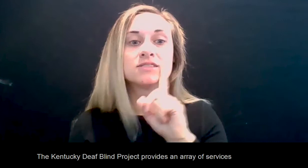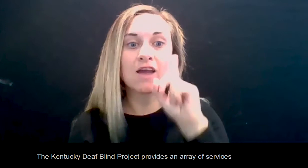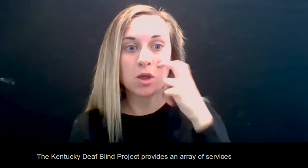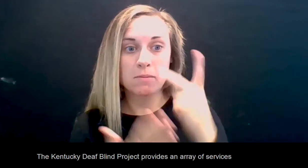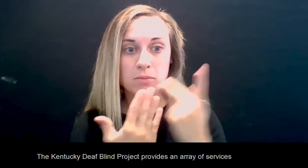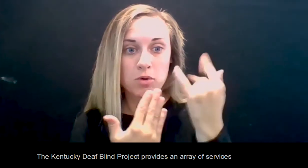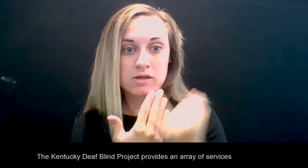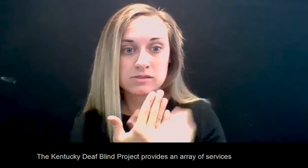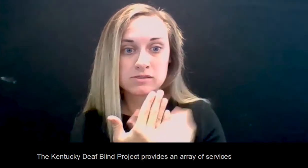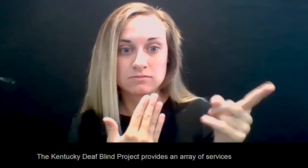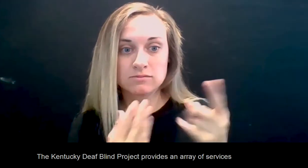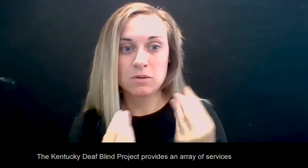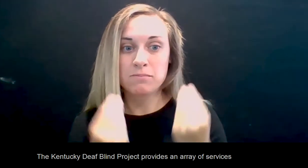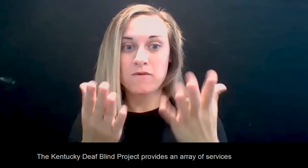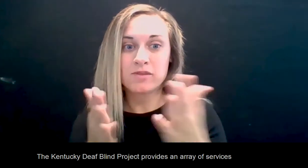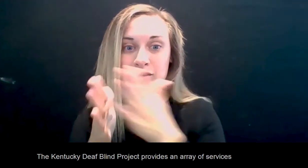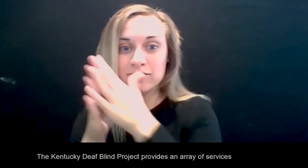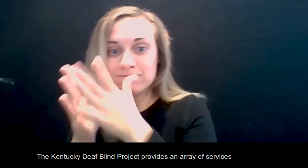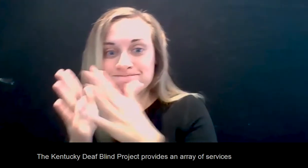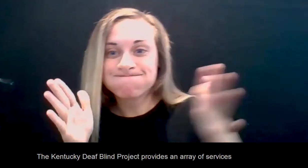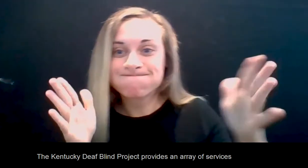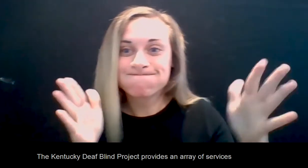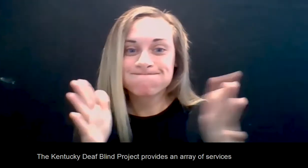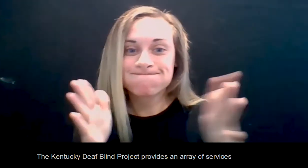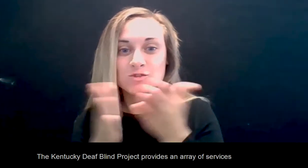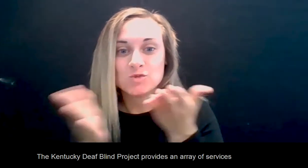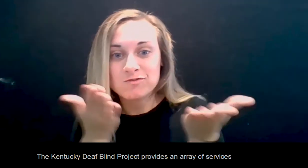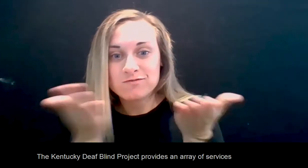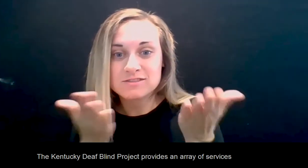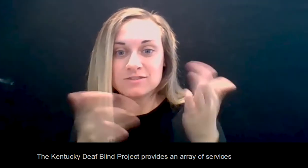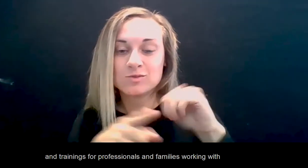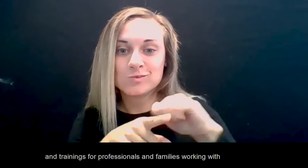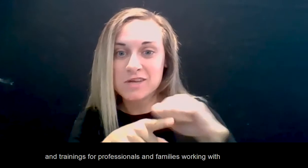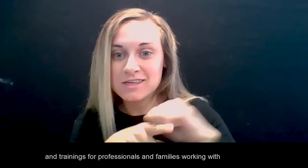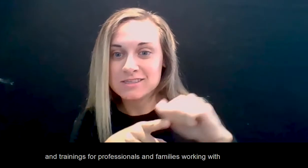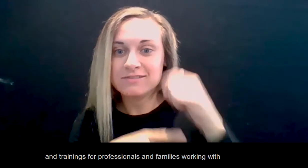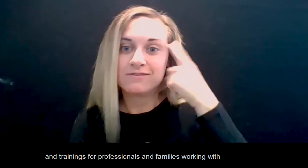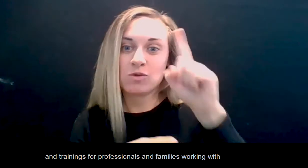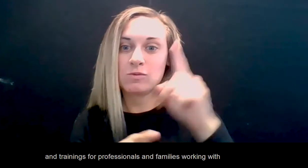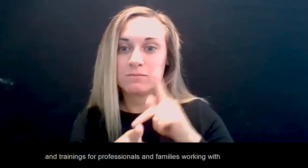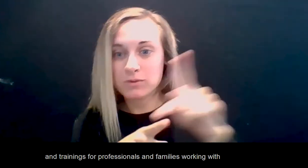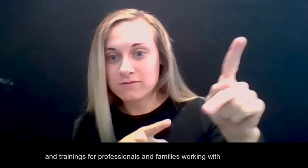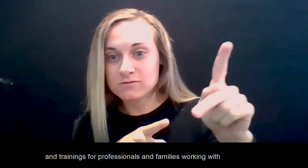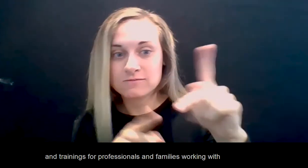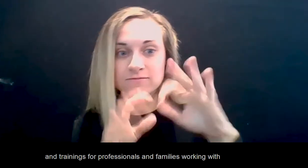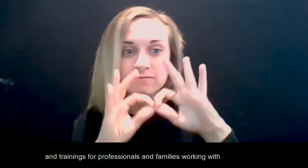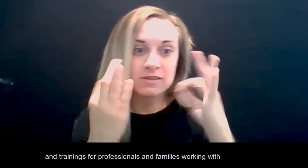The Kentucky Deaf-Blind Project provides an array of services and trainings for professionals and